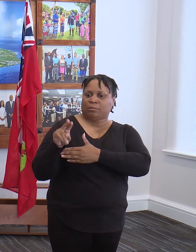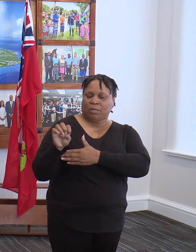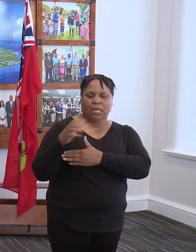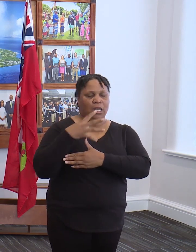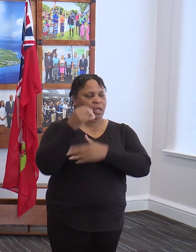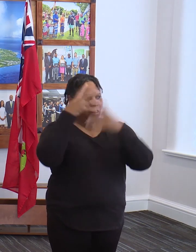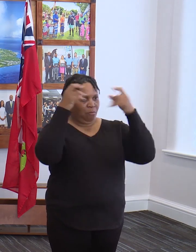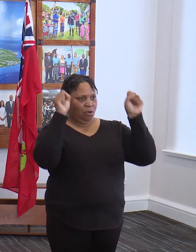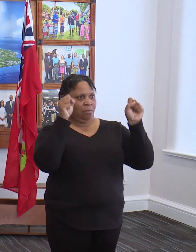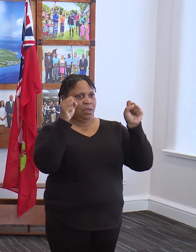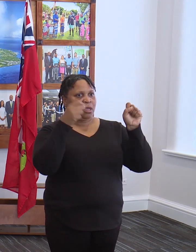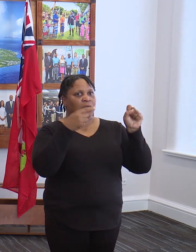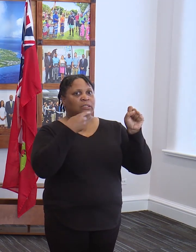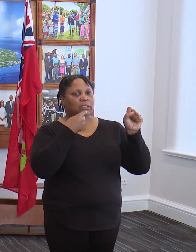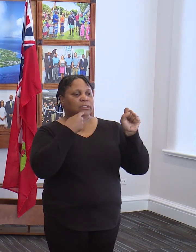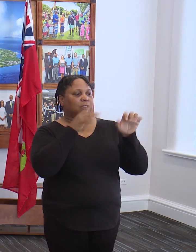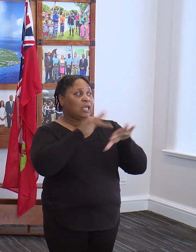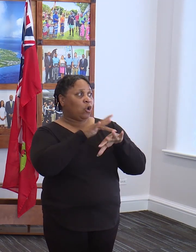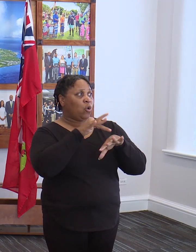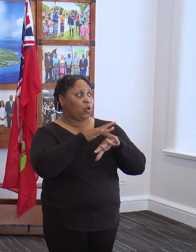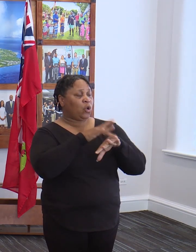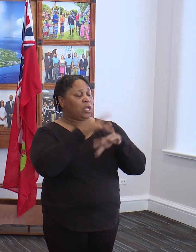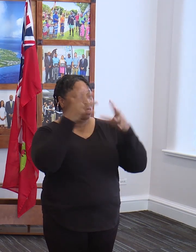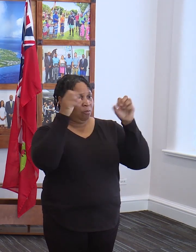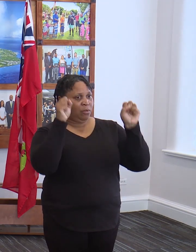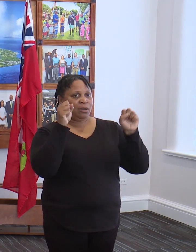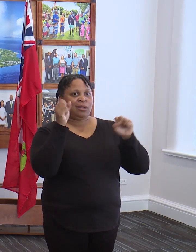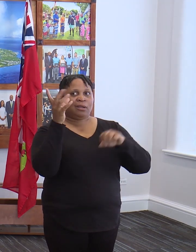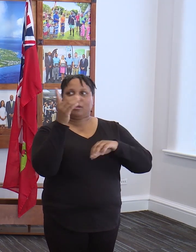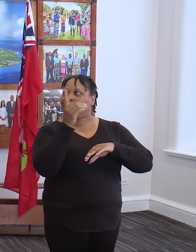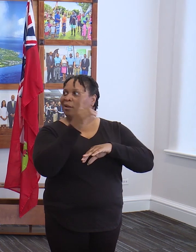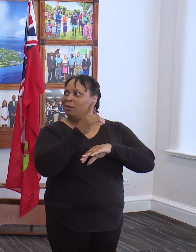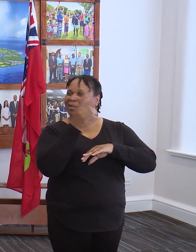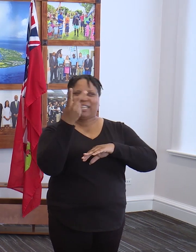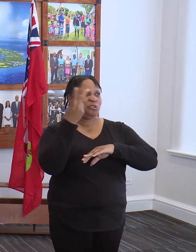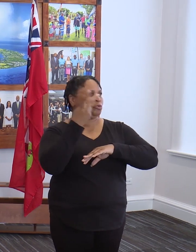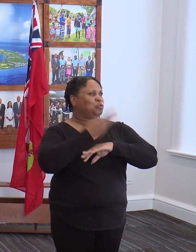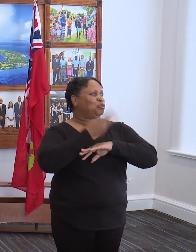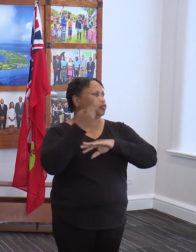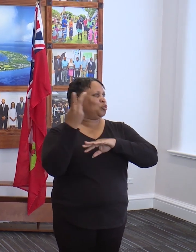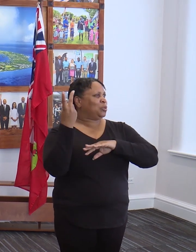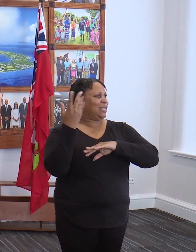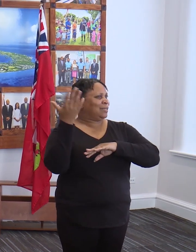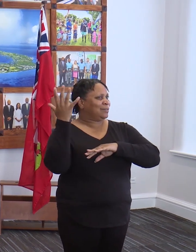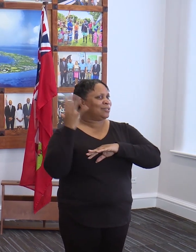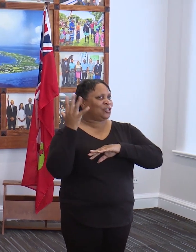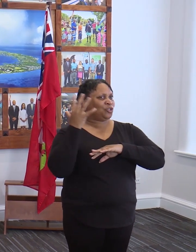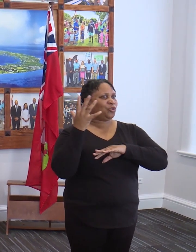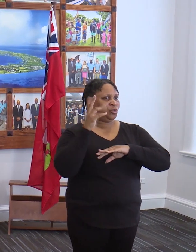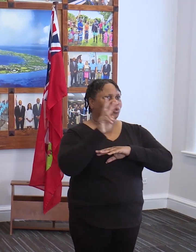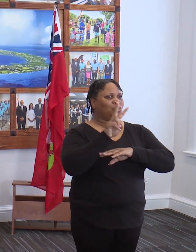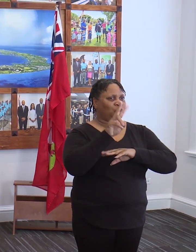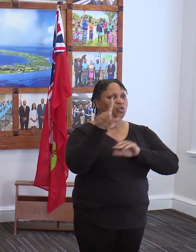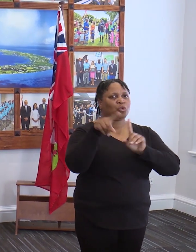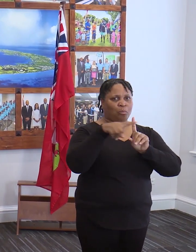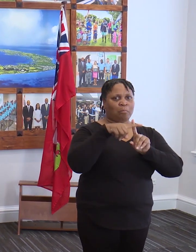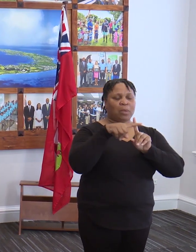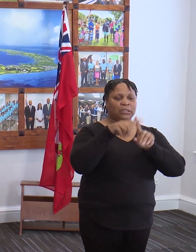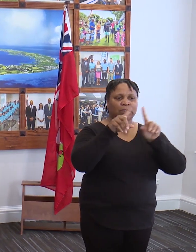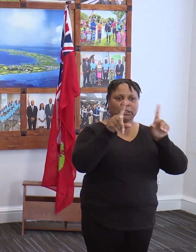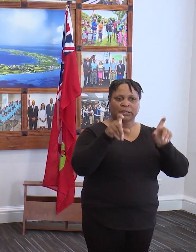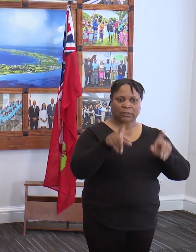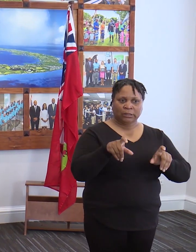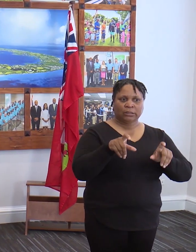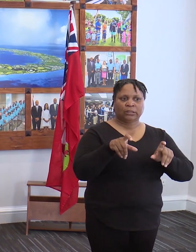As was indicated previously by the Premier, my days are rolling in two days ago, perhaps. There were two positive tests, immediately